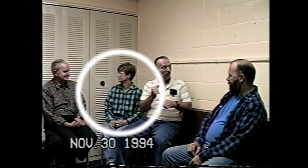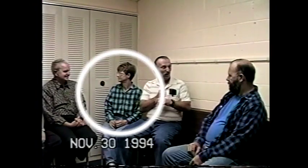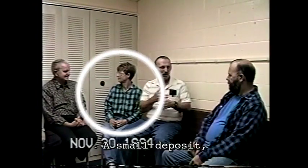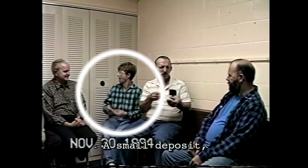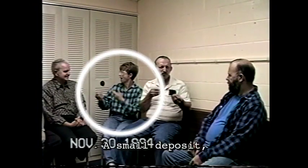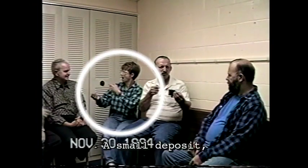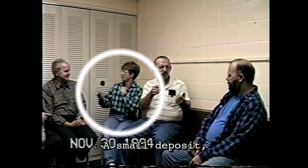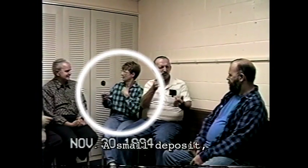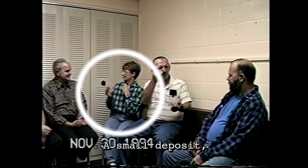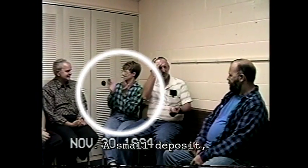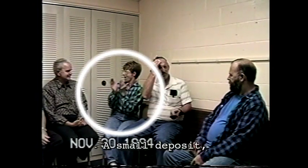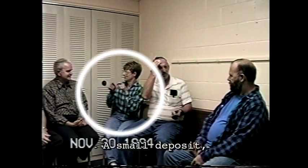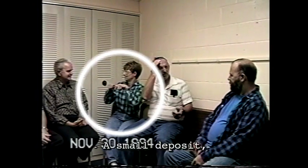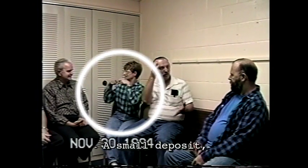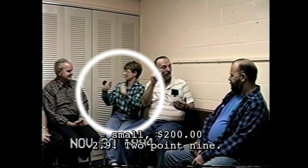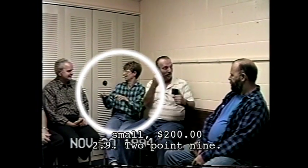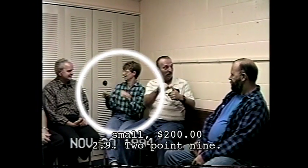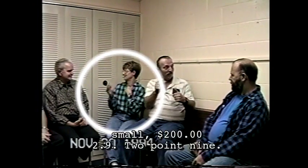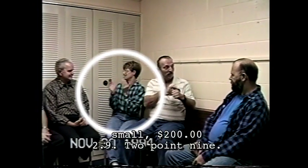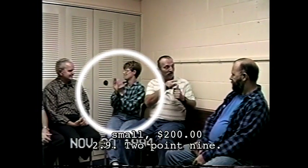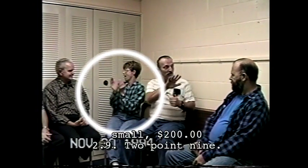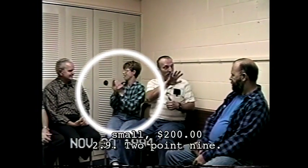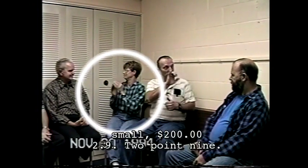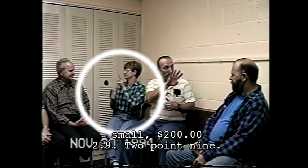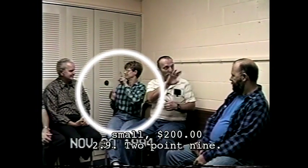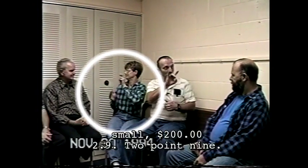Oh, a small deposit. Small. $200.